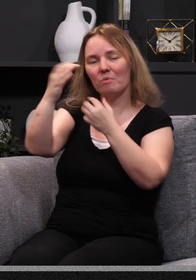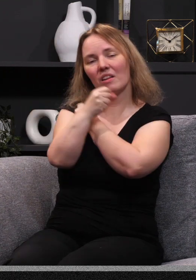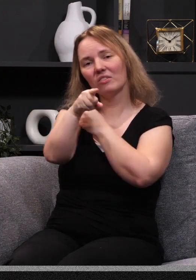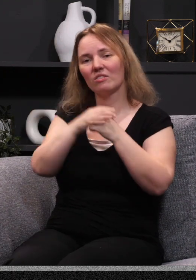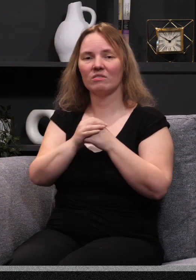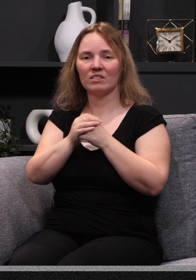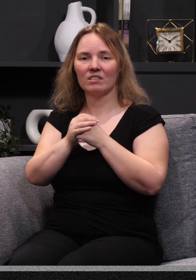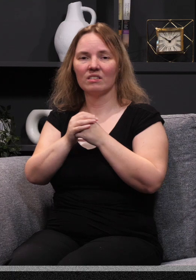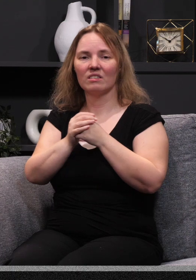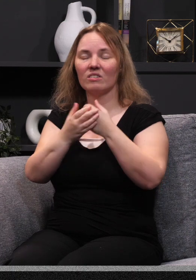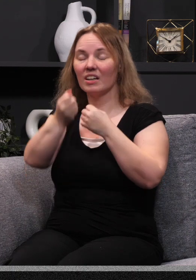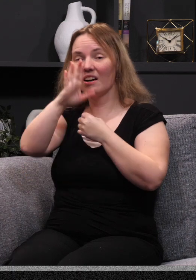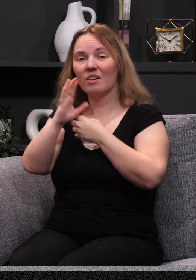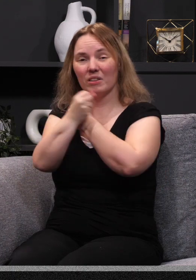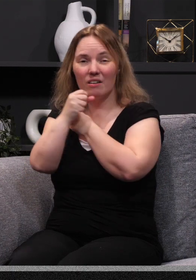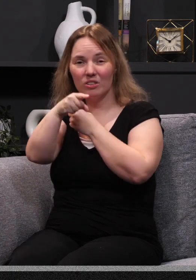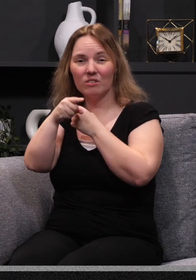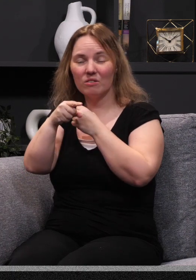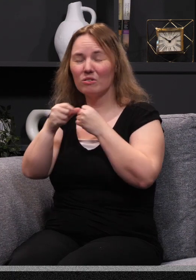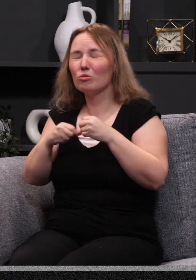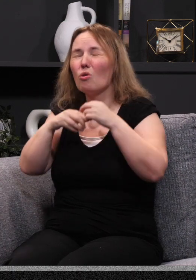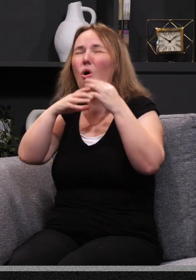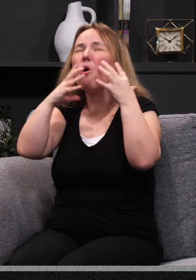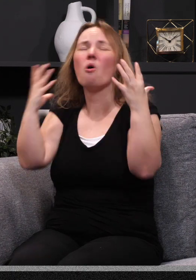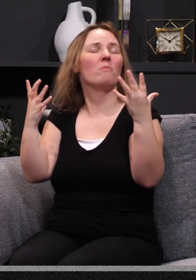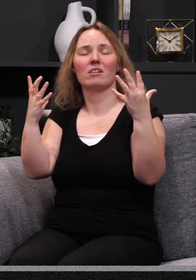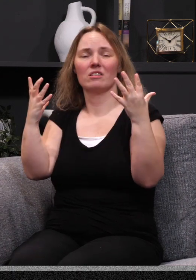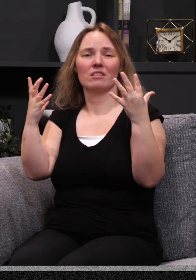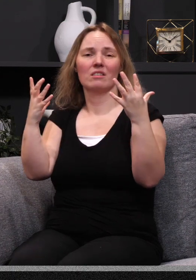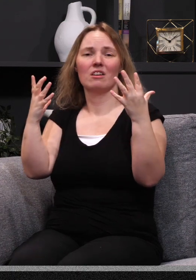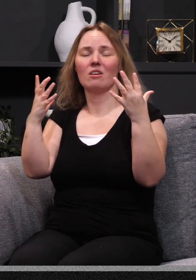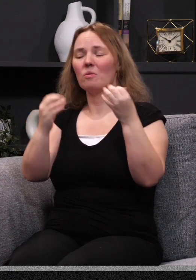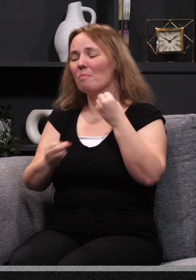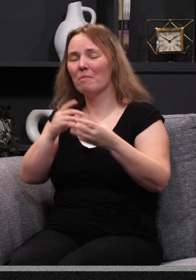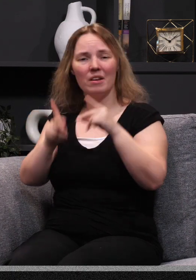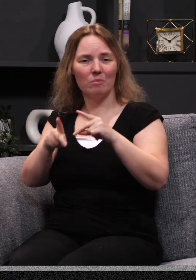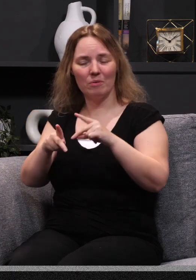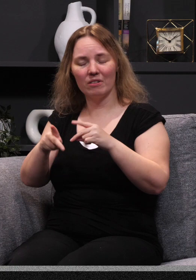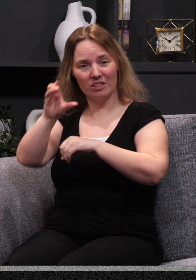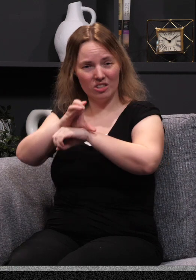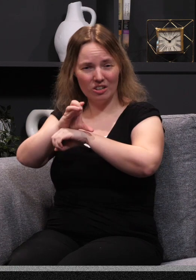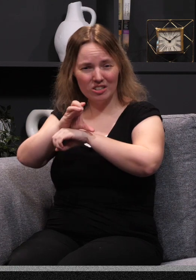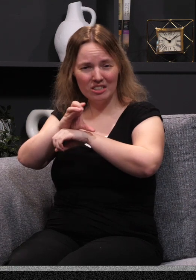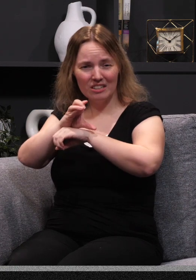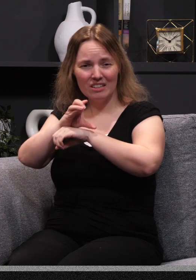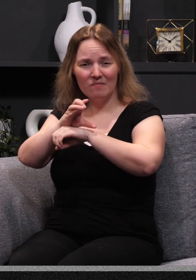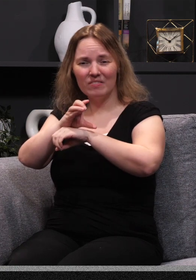this idea that God would love you or that God would love you so profoundly, so unconditionally. There are many people, even in the church,